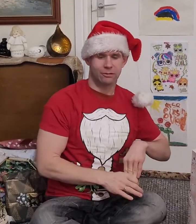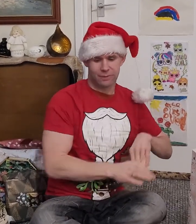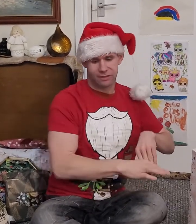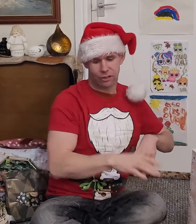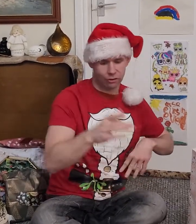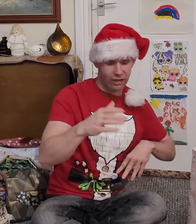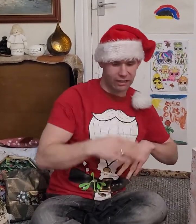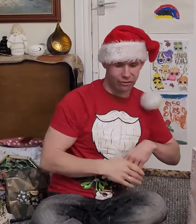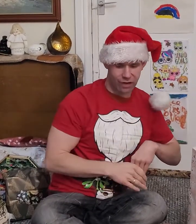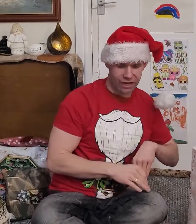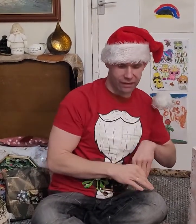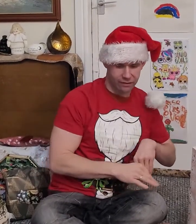It's called Written in Red